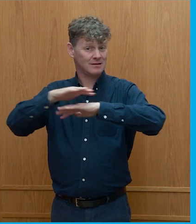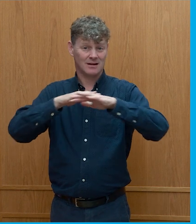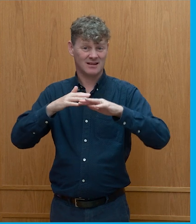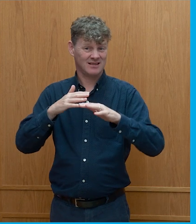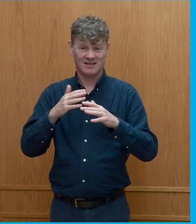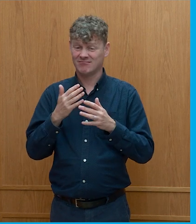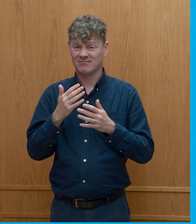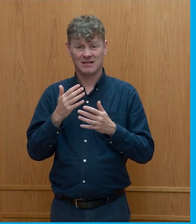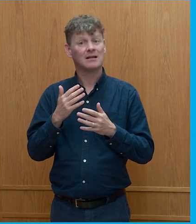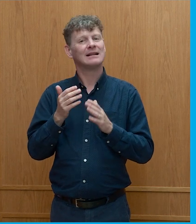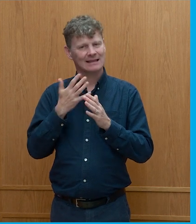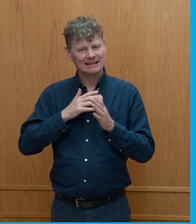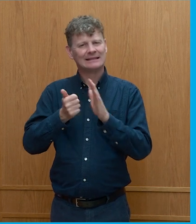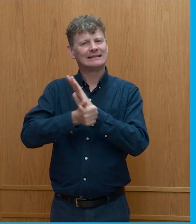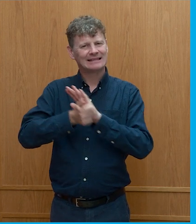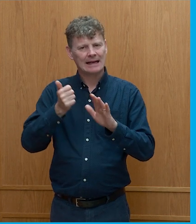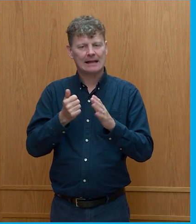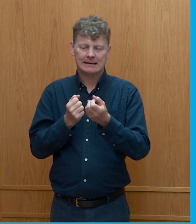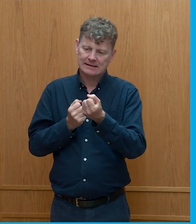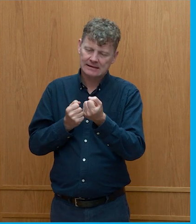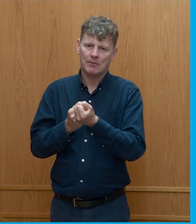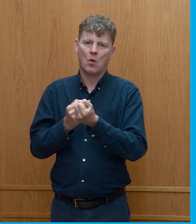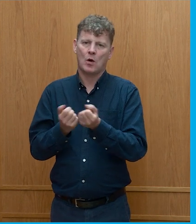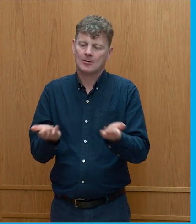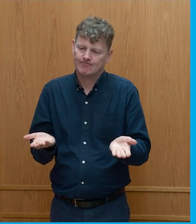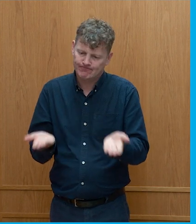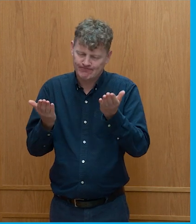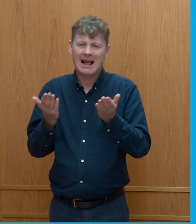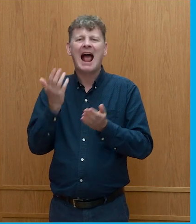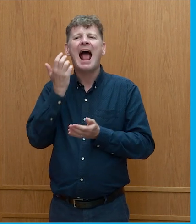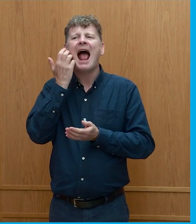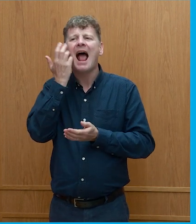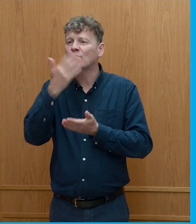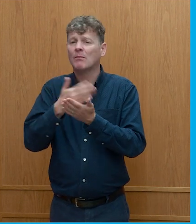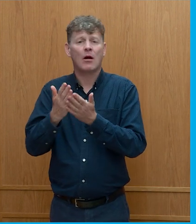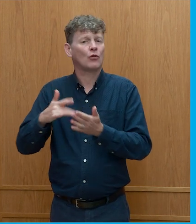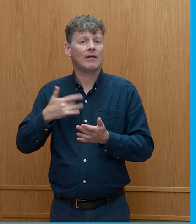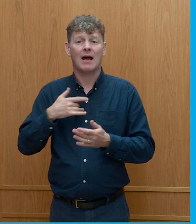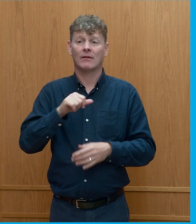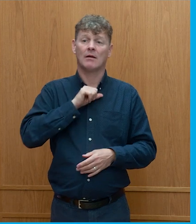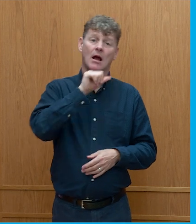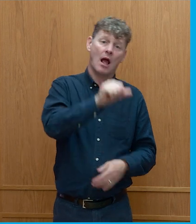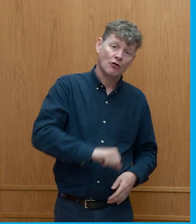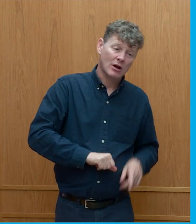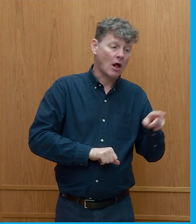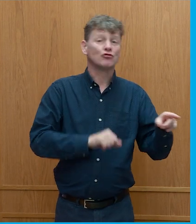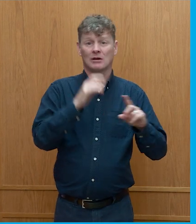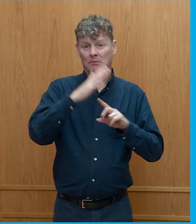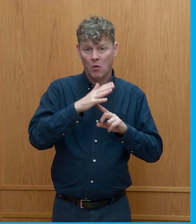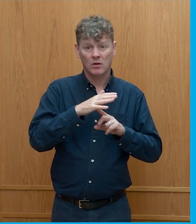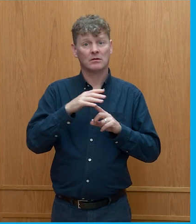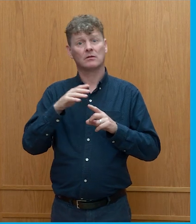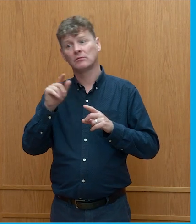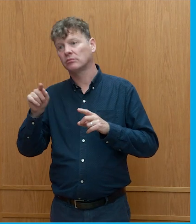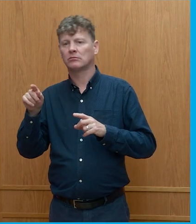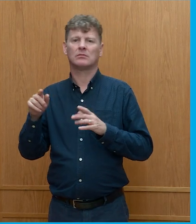we need a skills support in every sector, every sector. Agriculture's great case in point. With